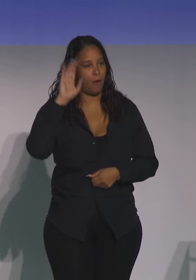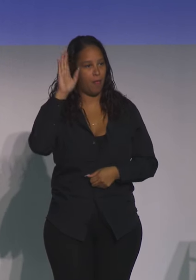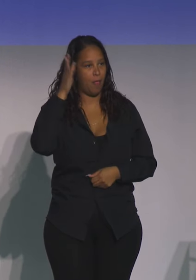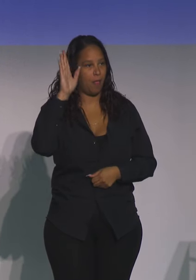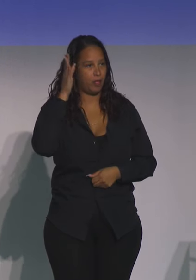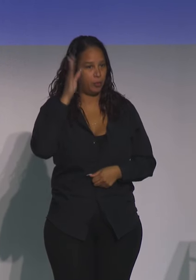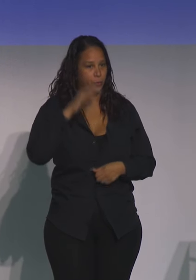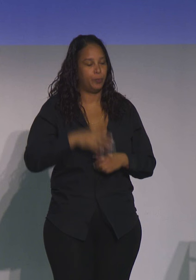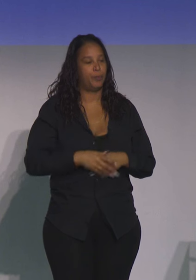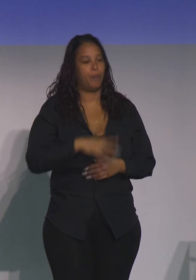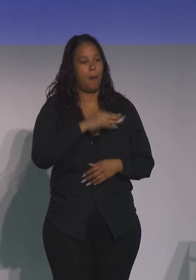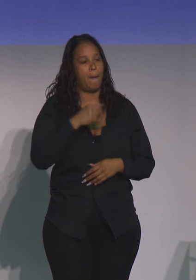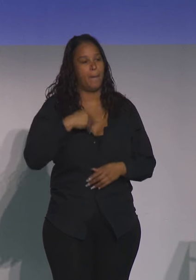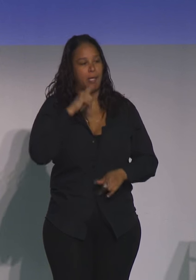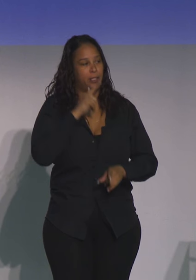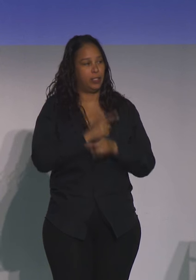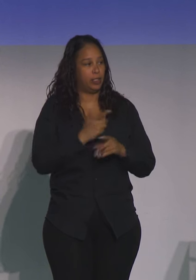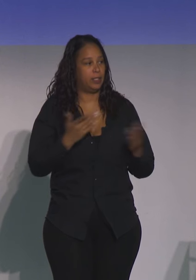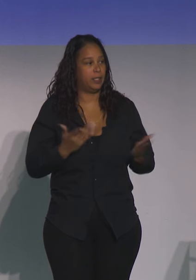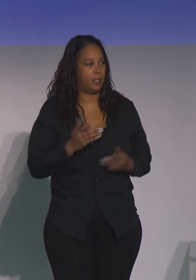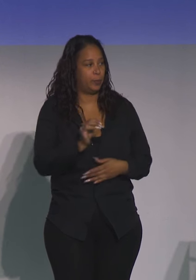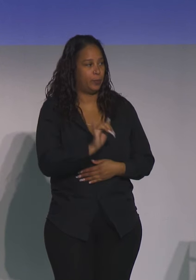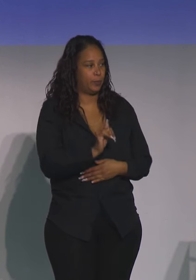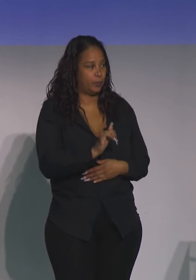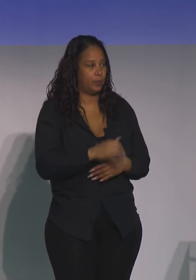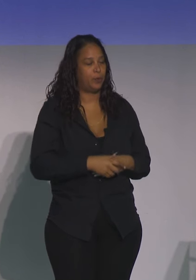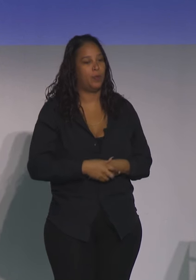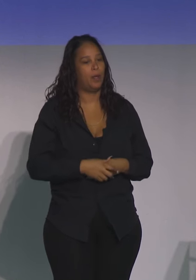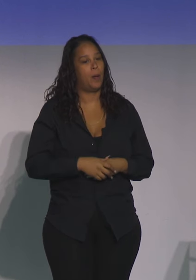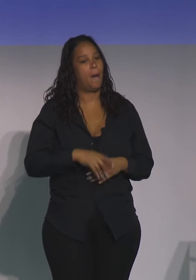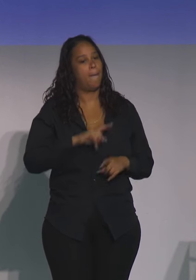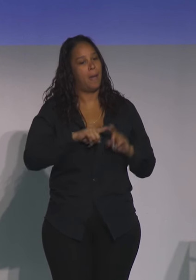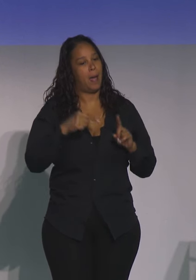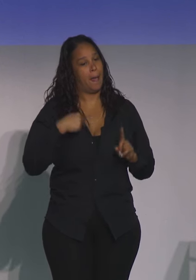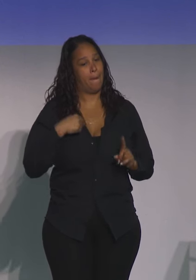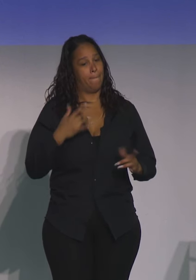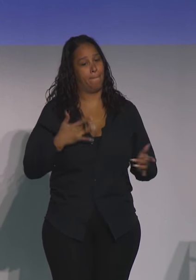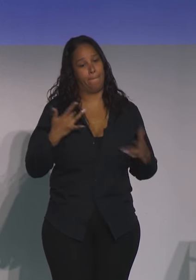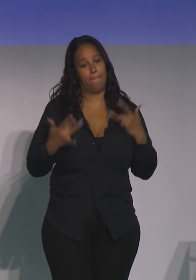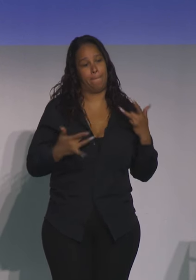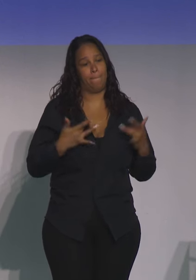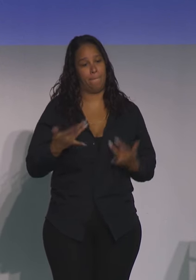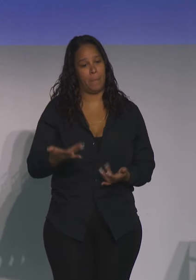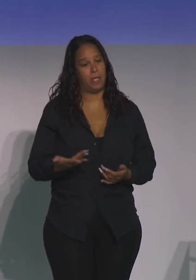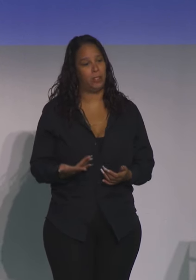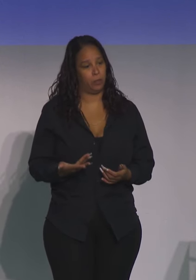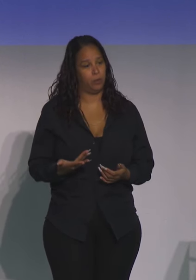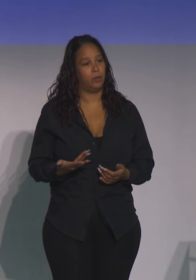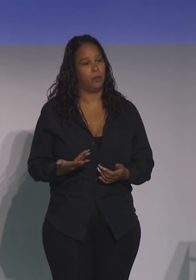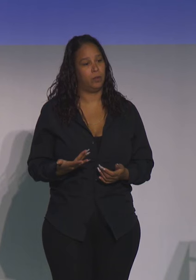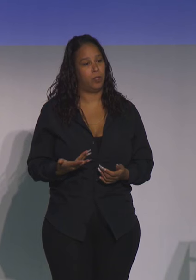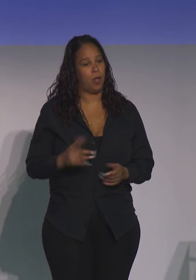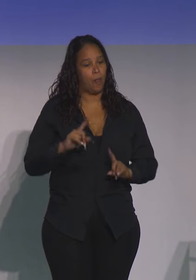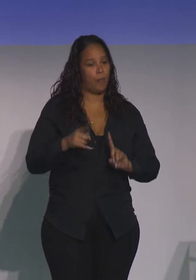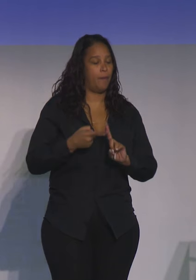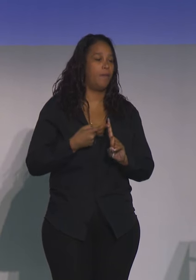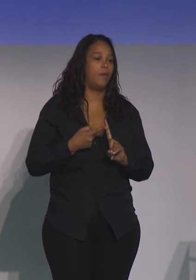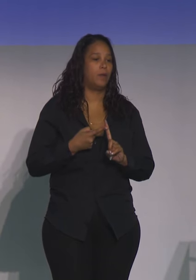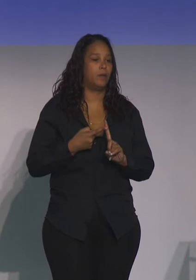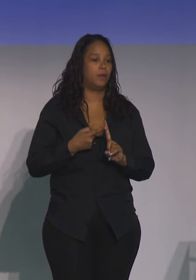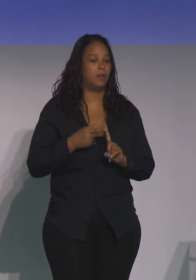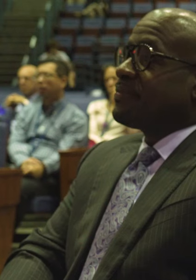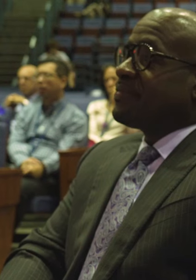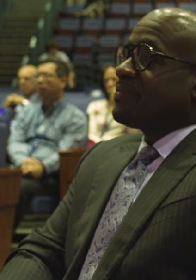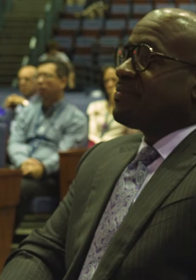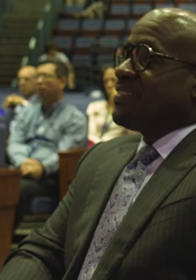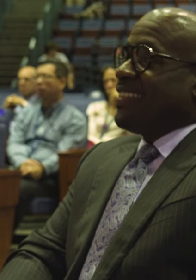And my sister is here as well. But I'm excited to introduce to you the first non